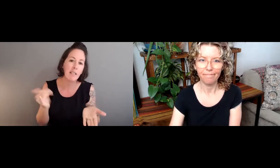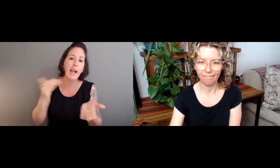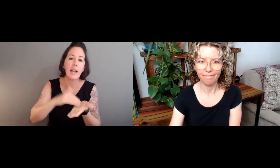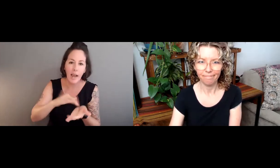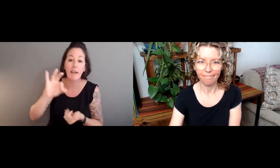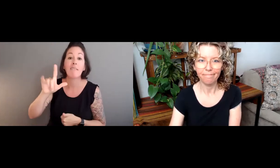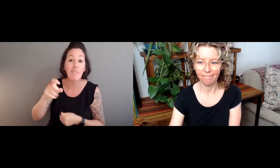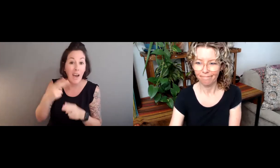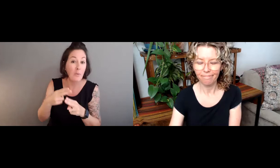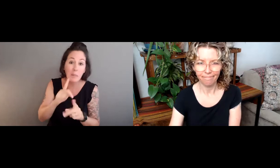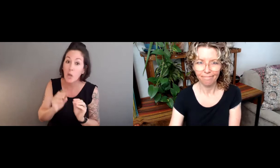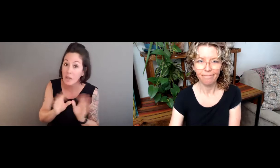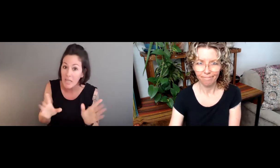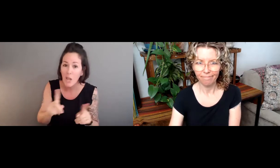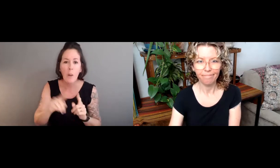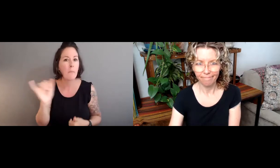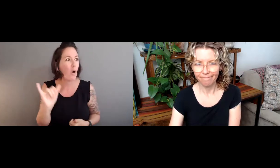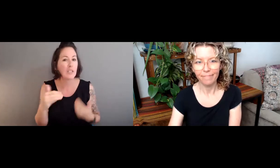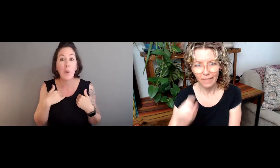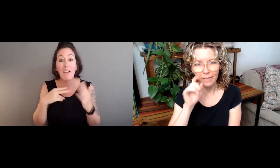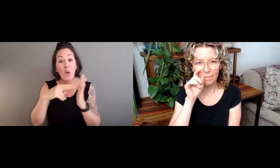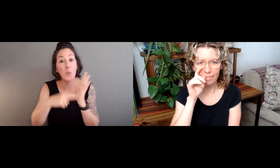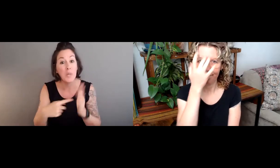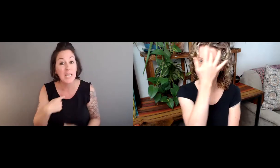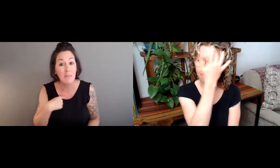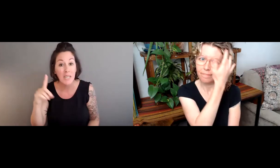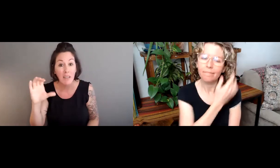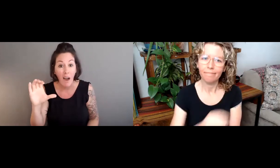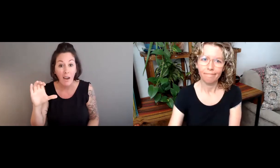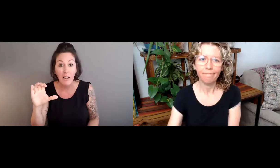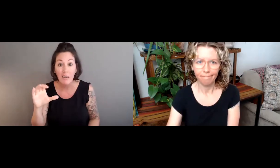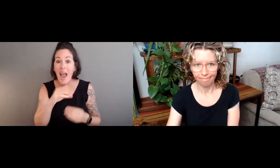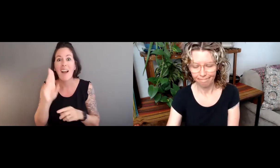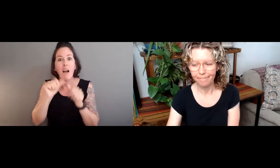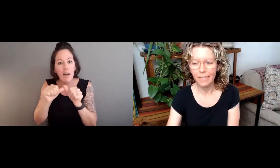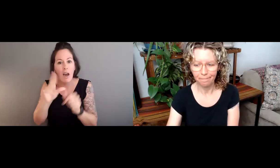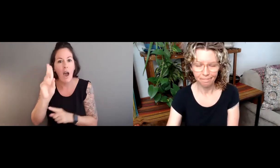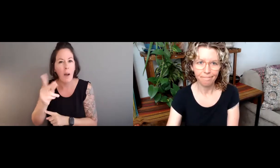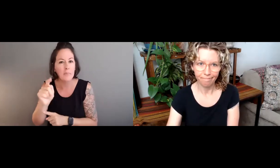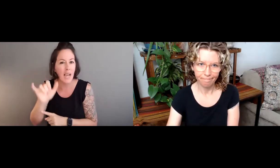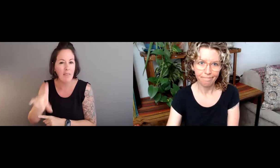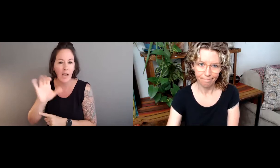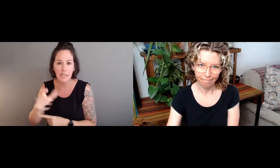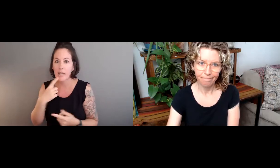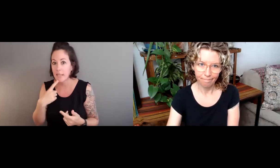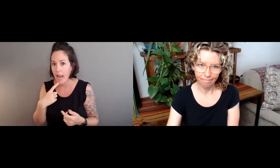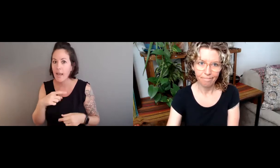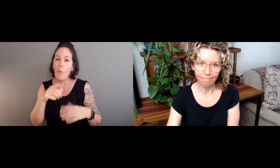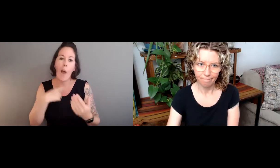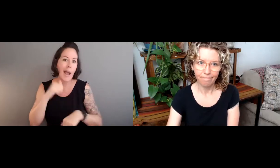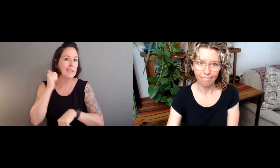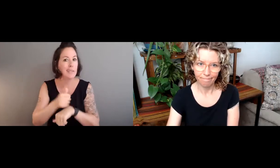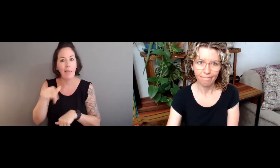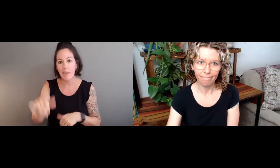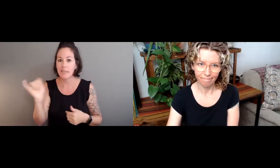so that they can understand it. Because file names need to be clear. You also have read me docs. And